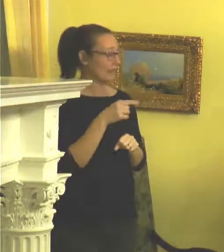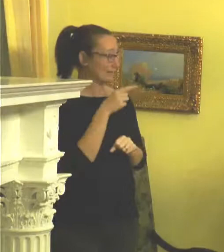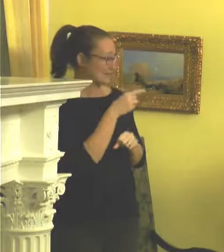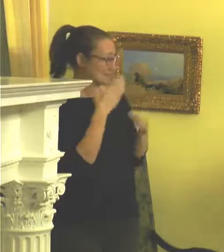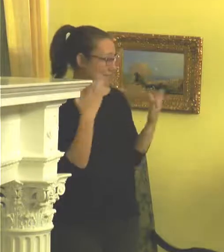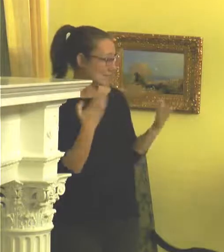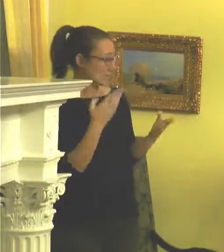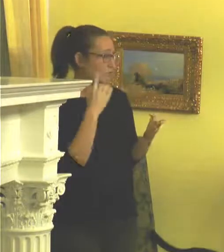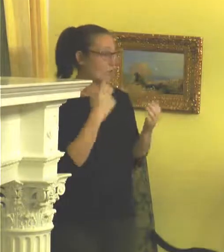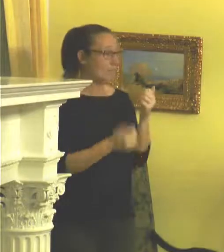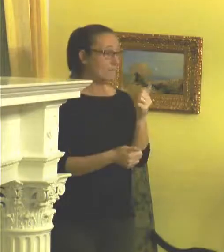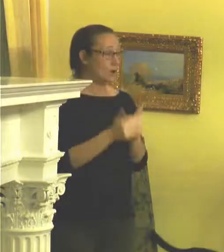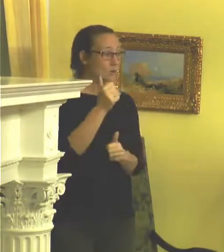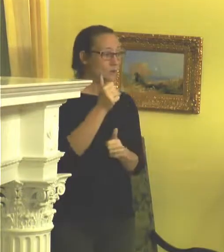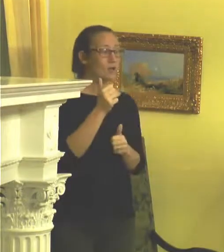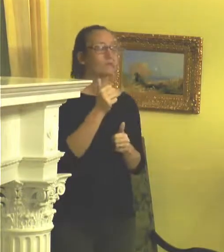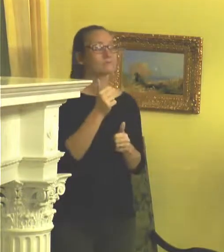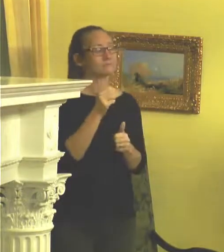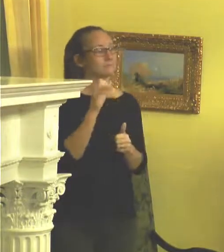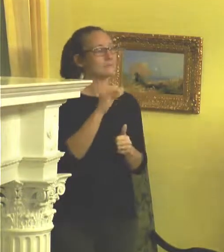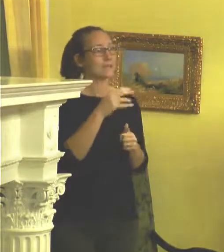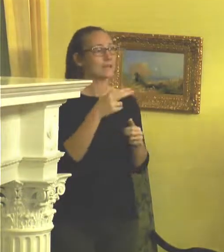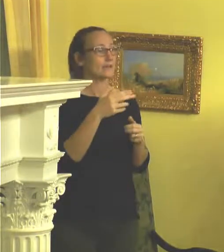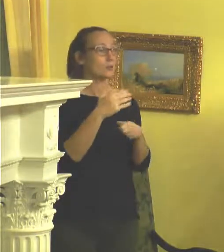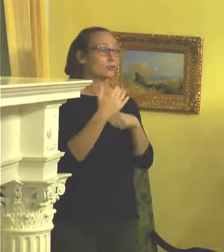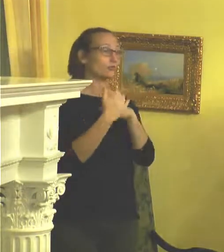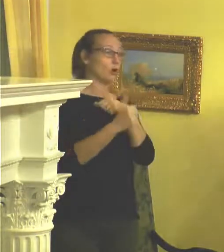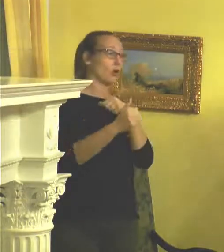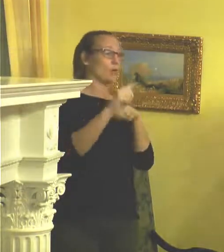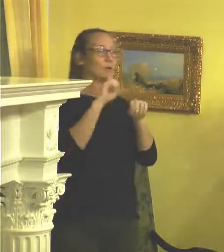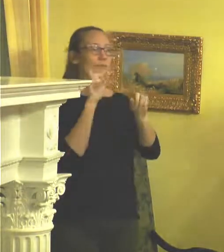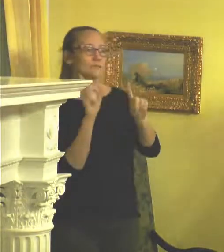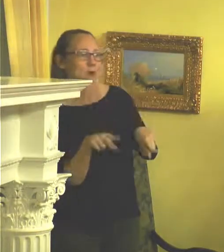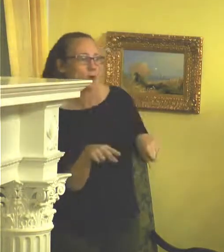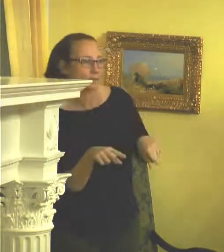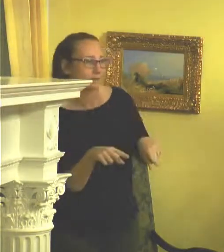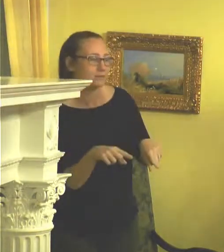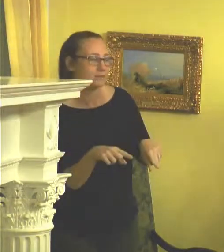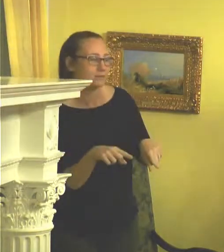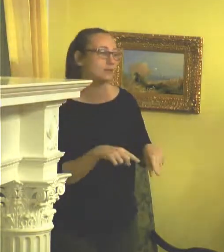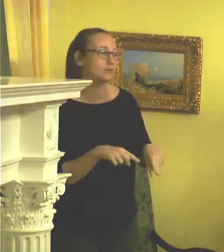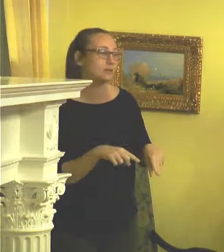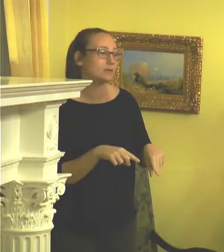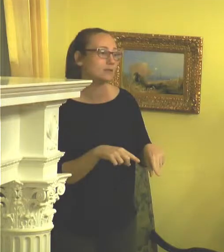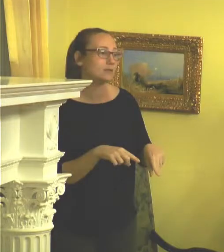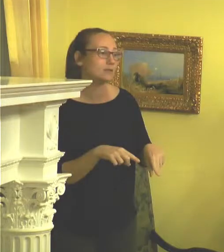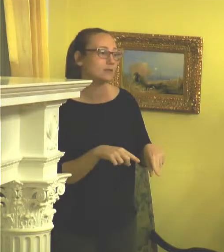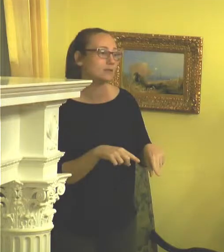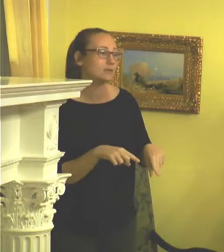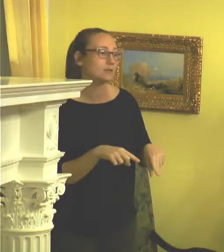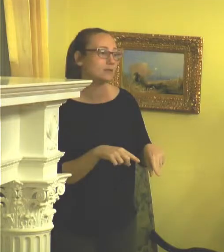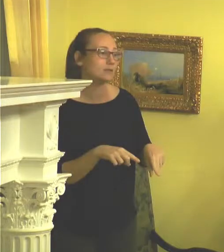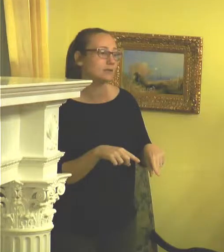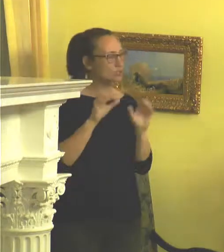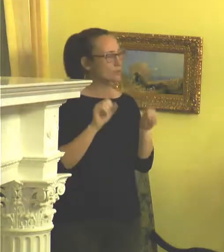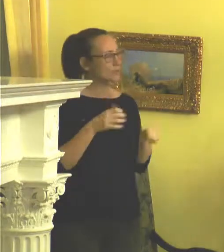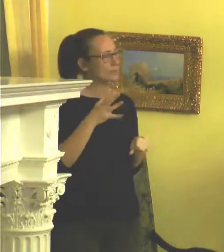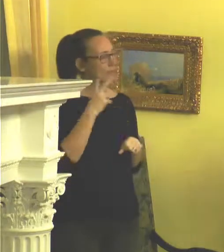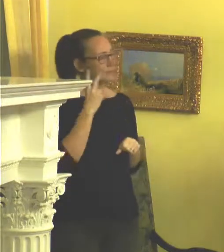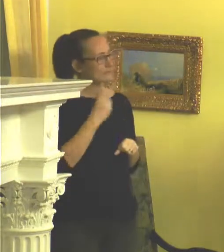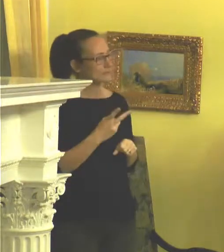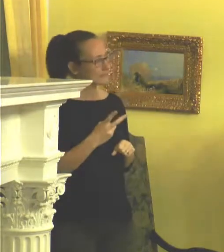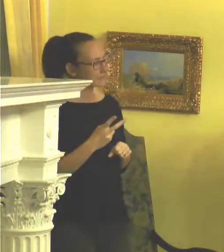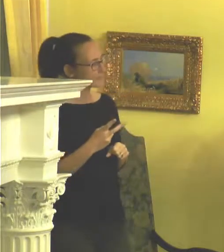part, it's like call and response, you know. I put a color down one day. Process alone here. In this, you can kind of see,